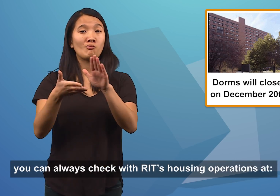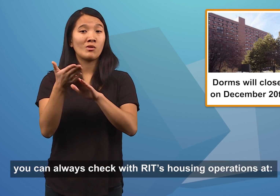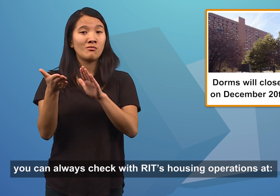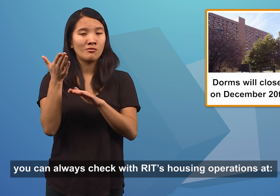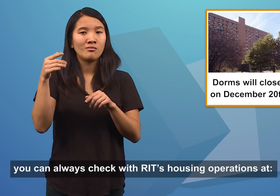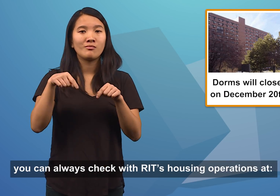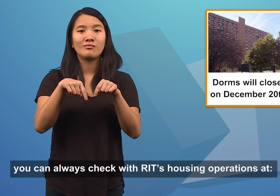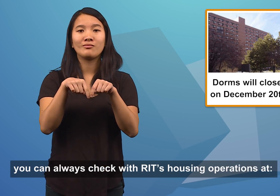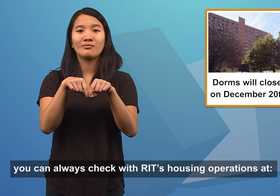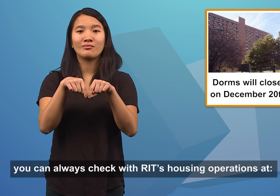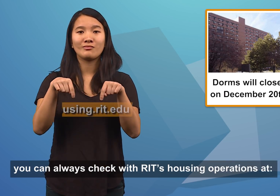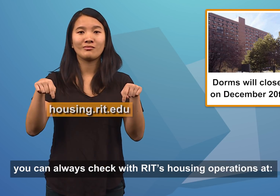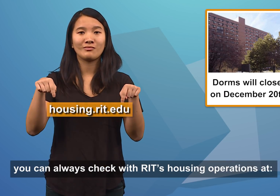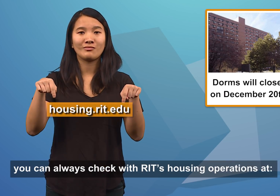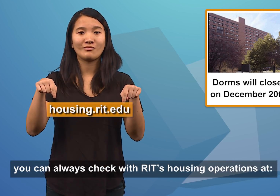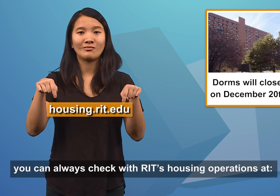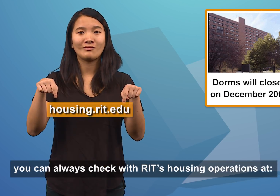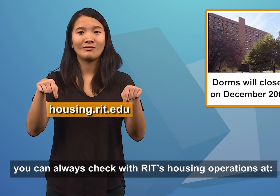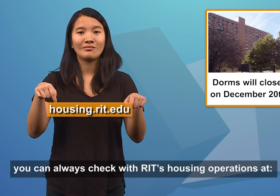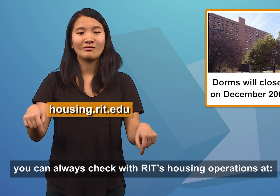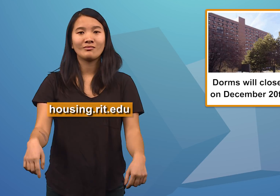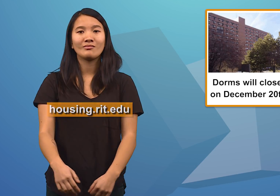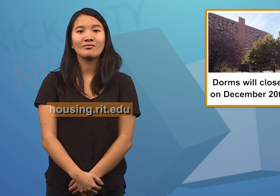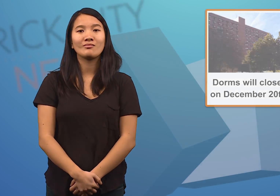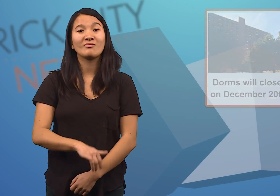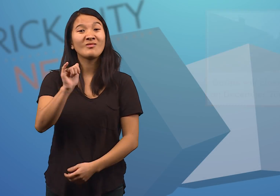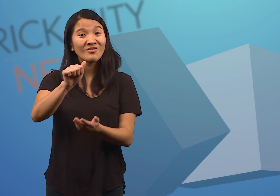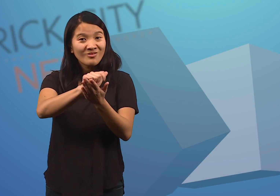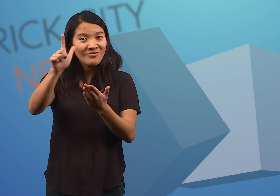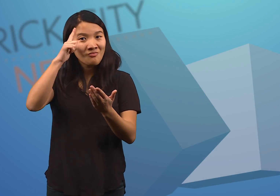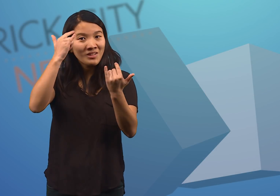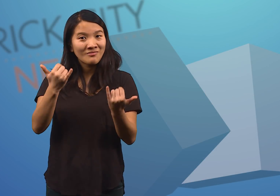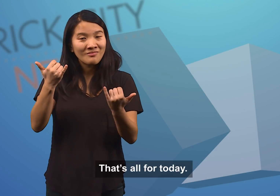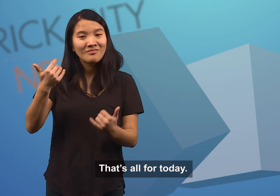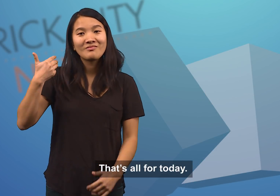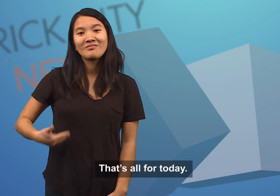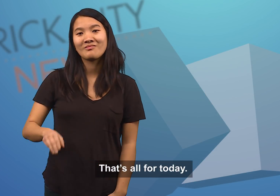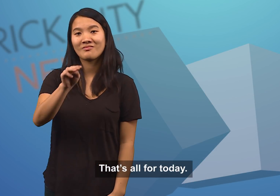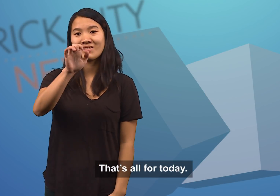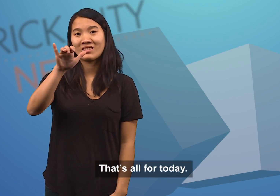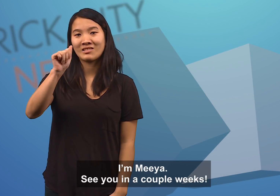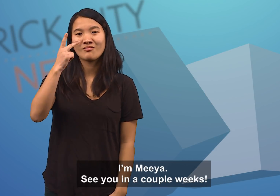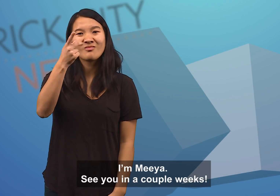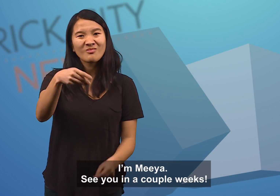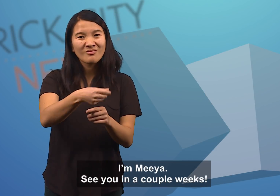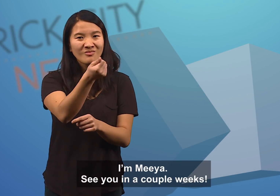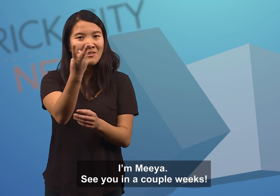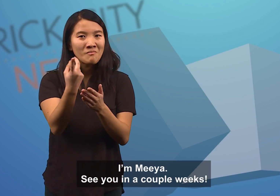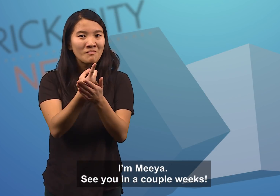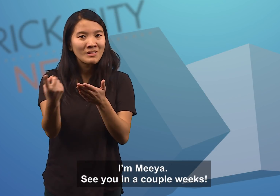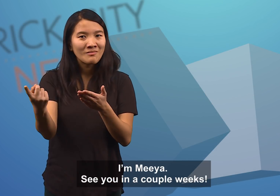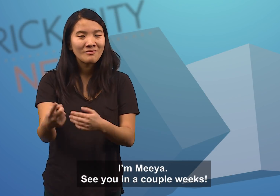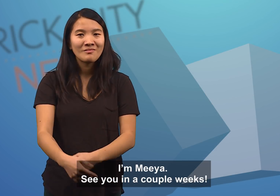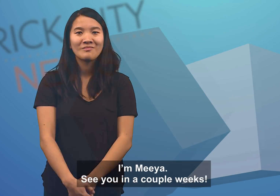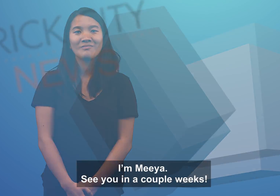check with RIT's housing operations at… That's all for today! I'm Mia. See you in a couple weeks!